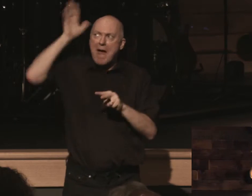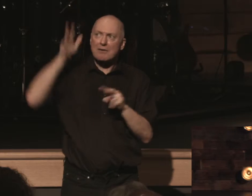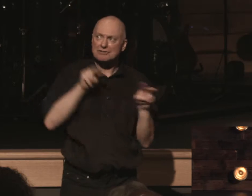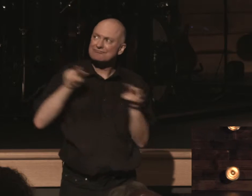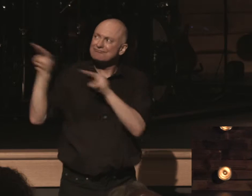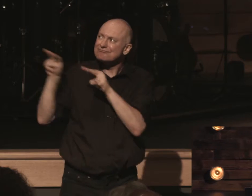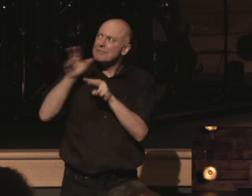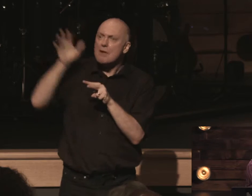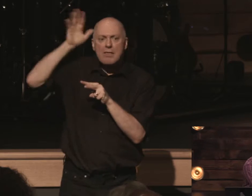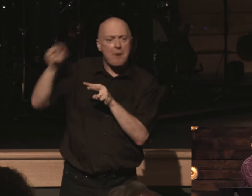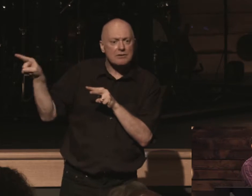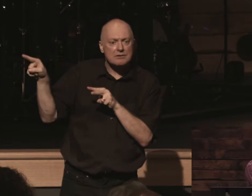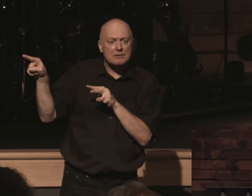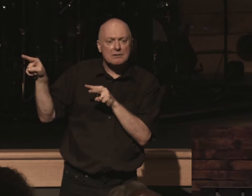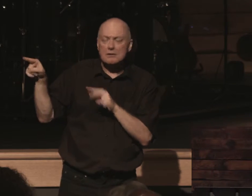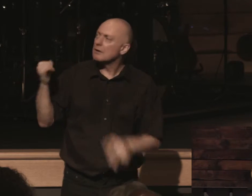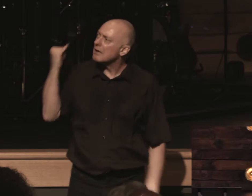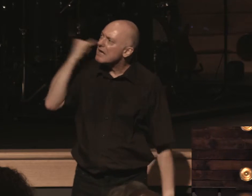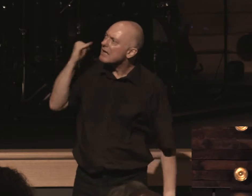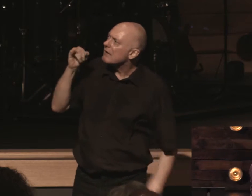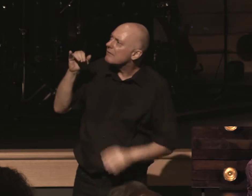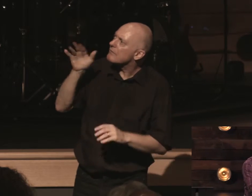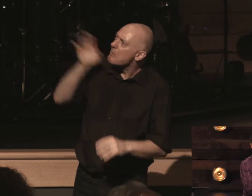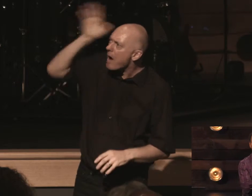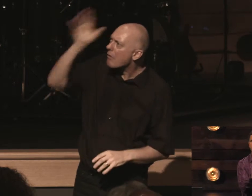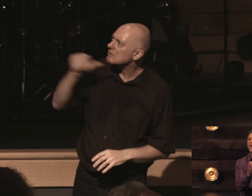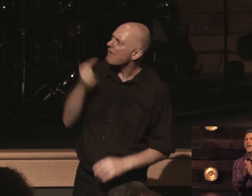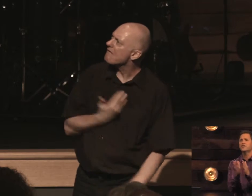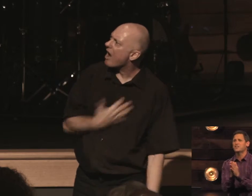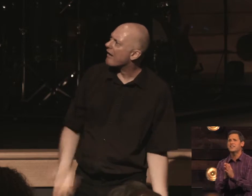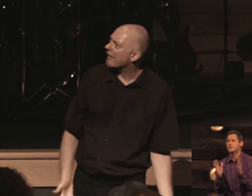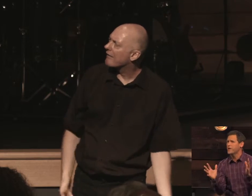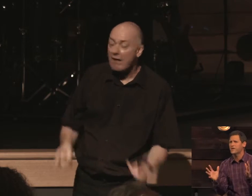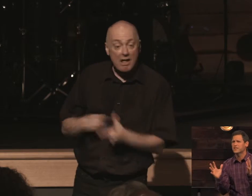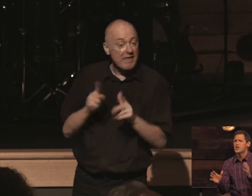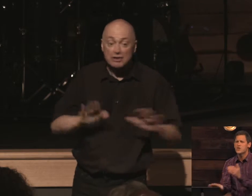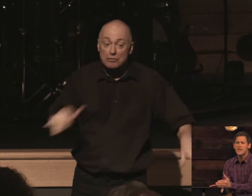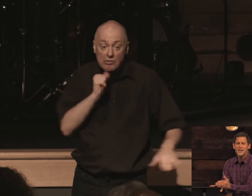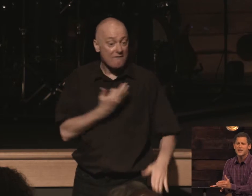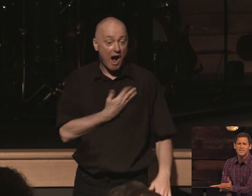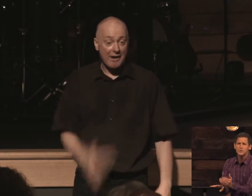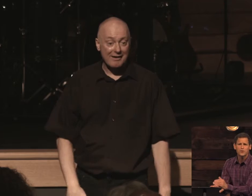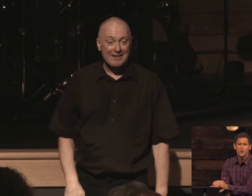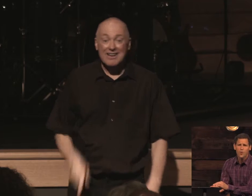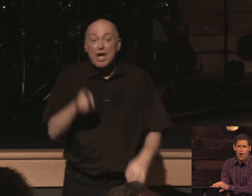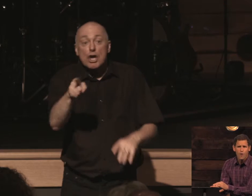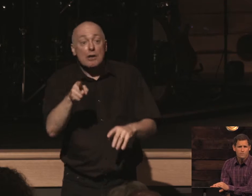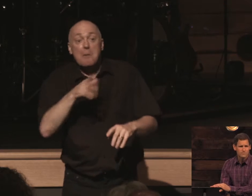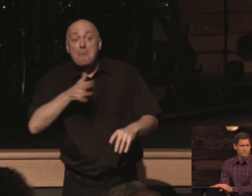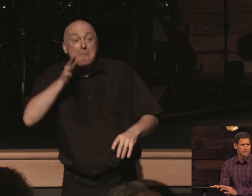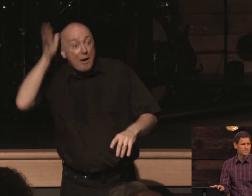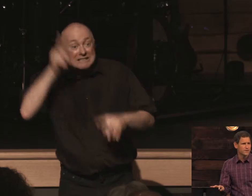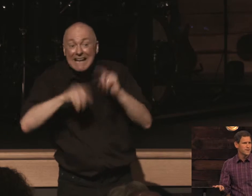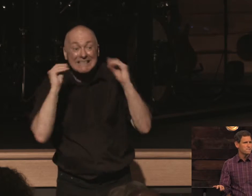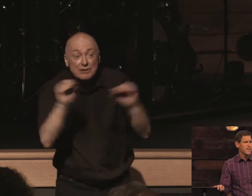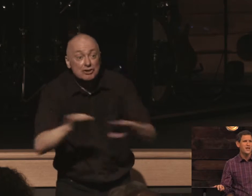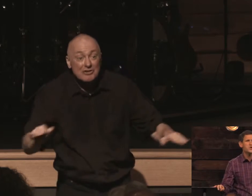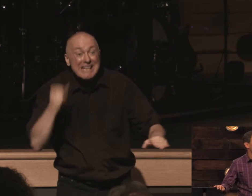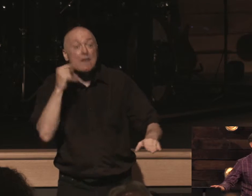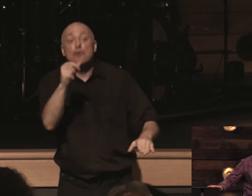don't have a sincere fired up faith in jesus christ understand this parents you cannot teach what you don't know and you cannot